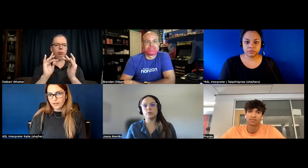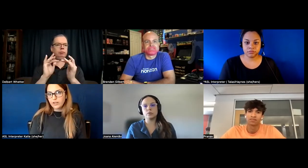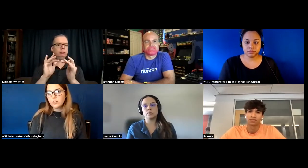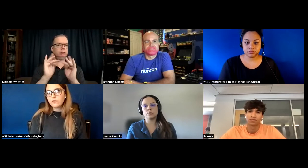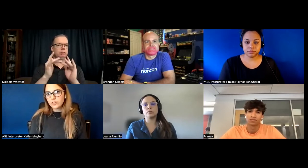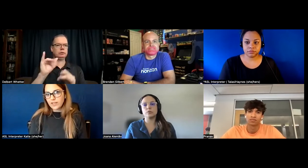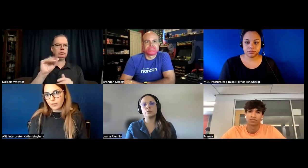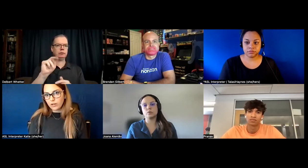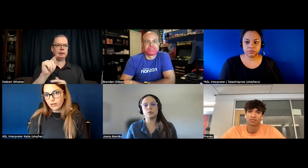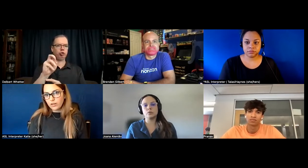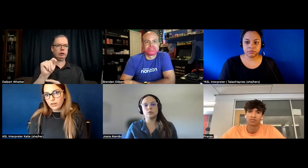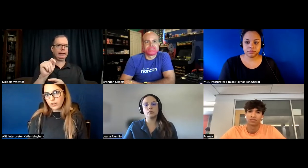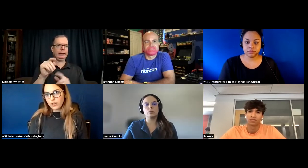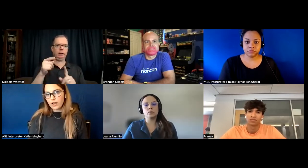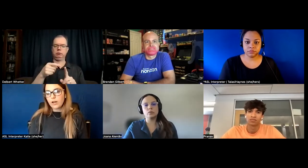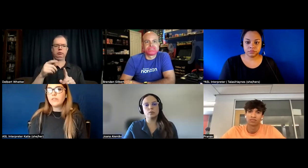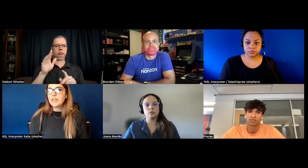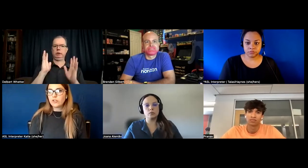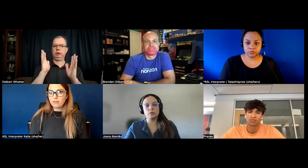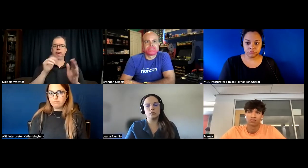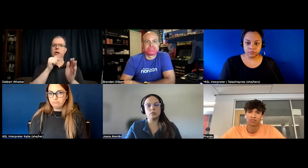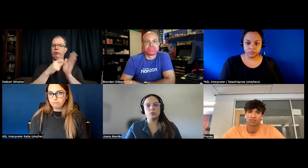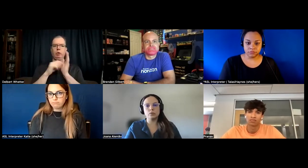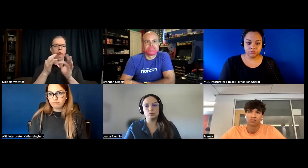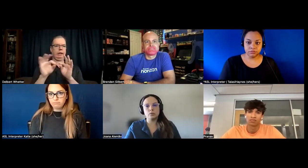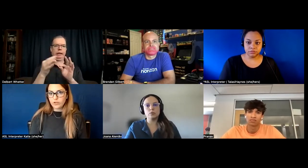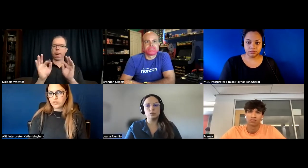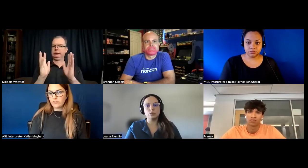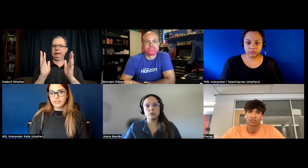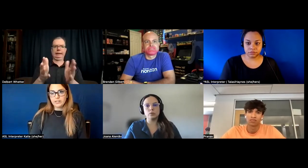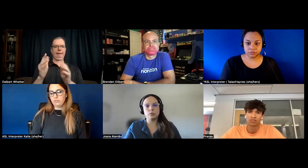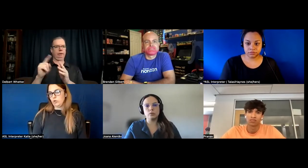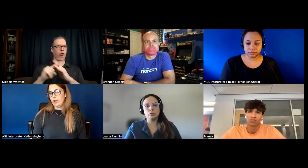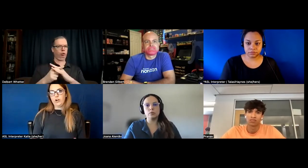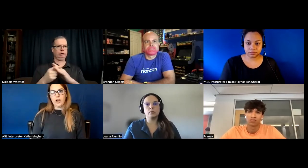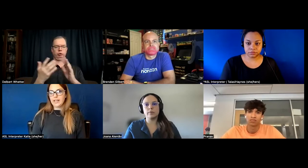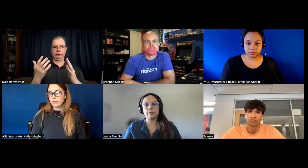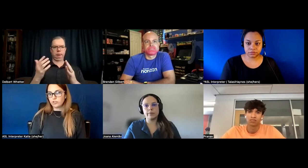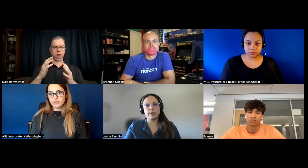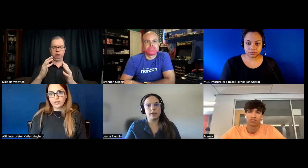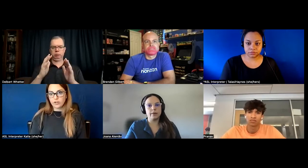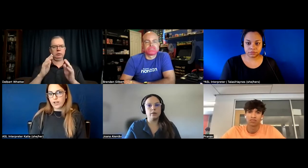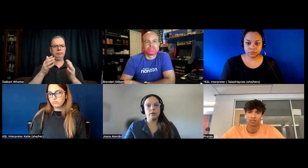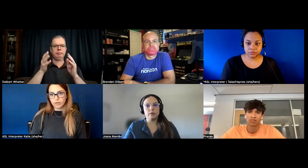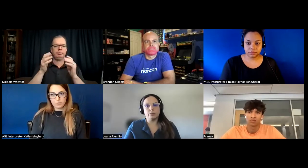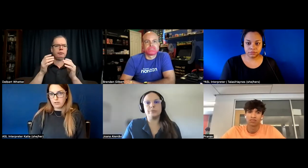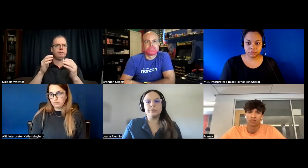for example um with the internet the u.s government did not require any captions on the internet when it begun